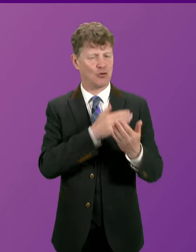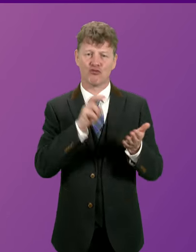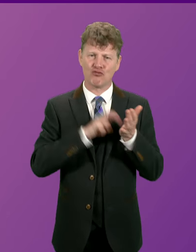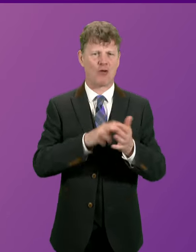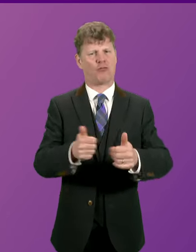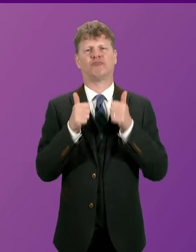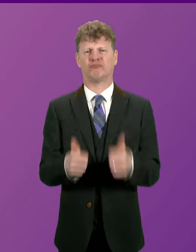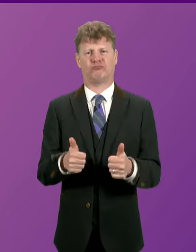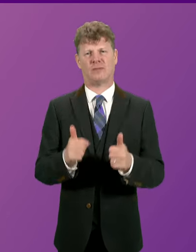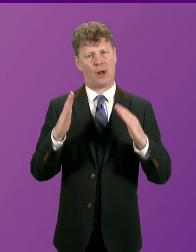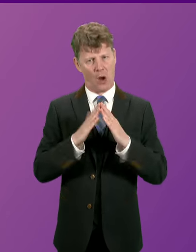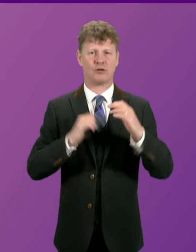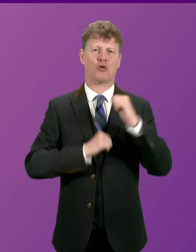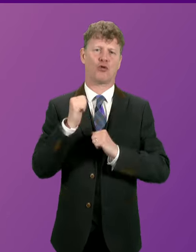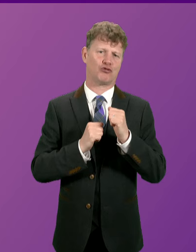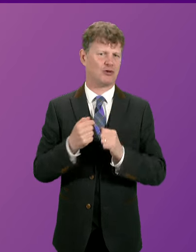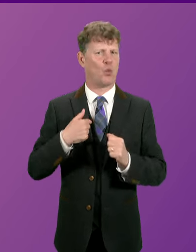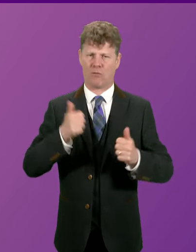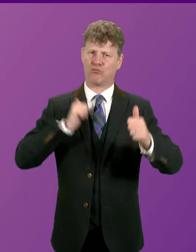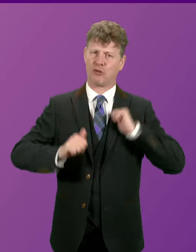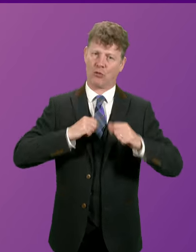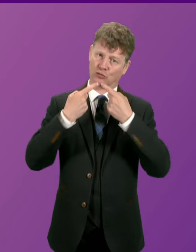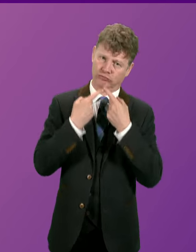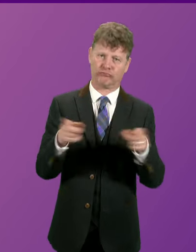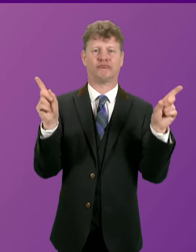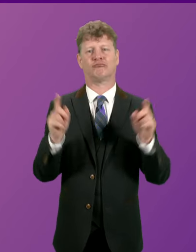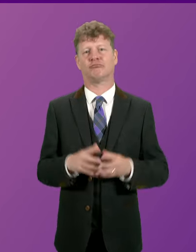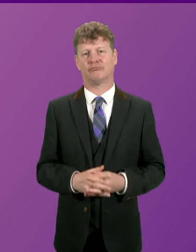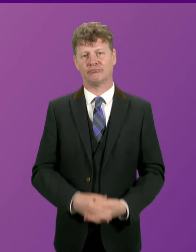housing construction, which we are proud to proclaim to the people of Scotland.